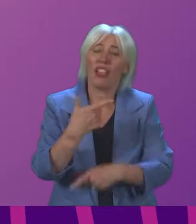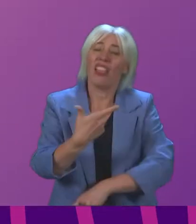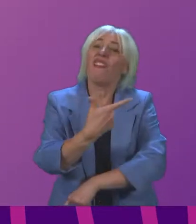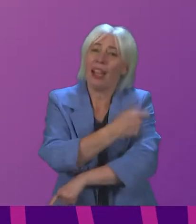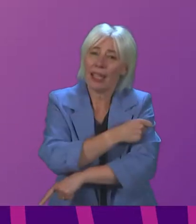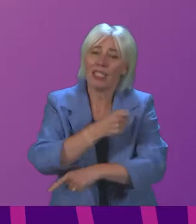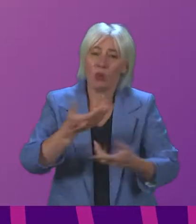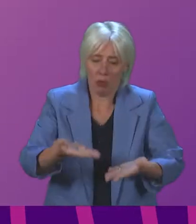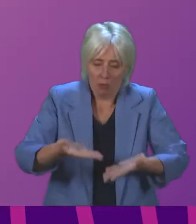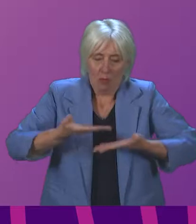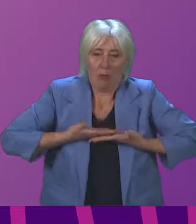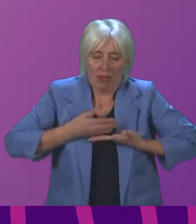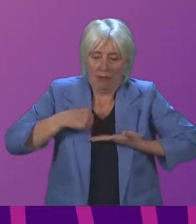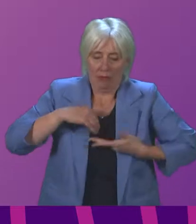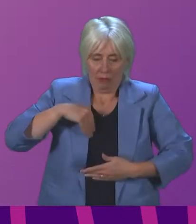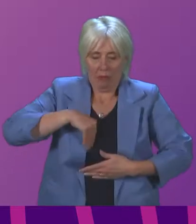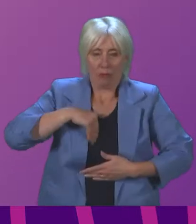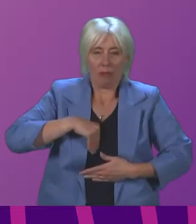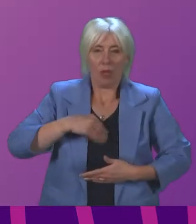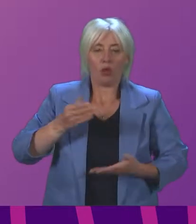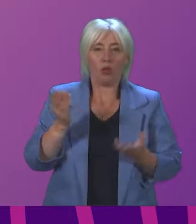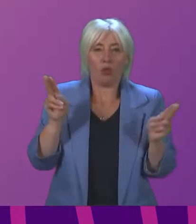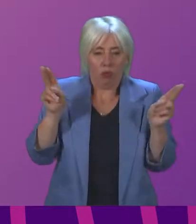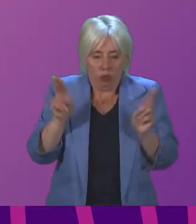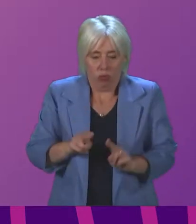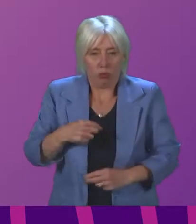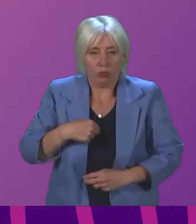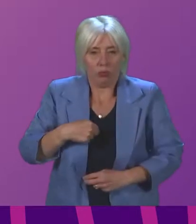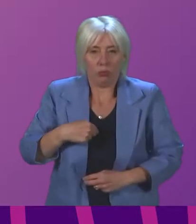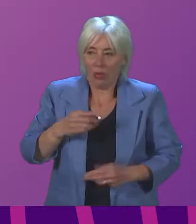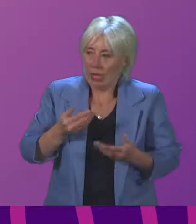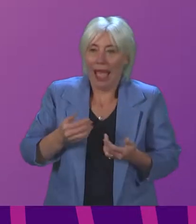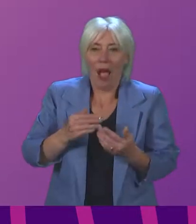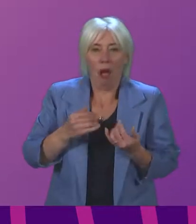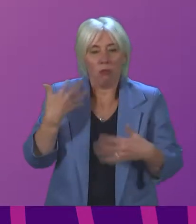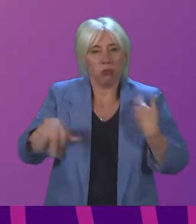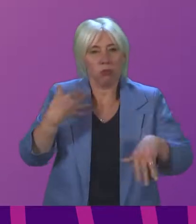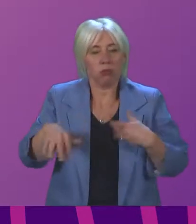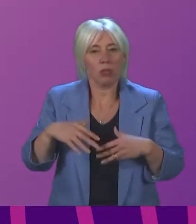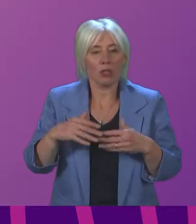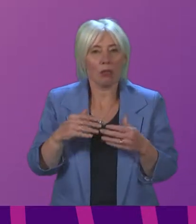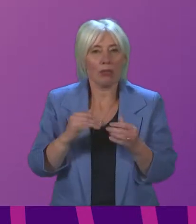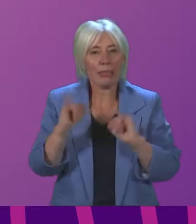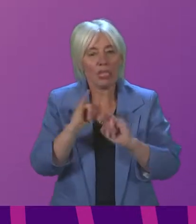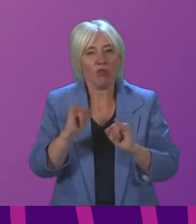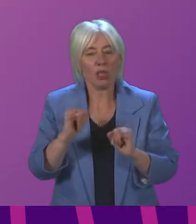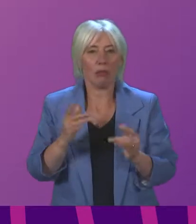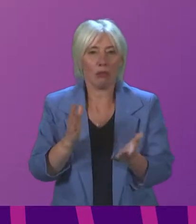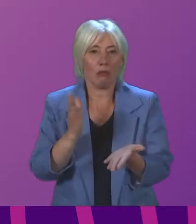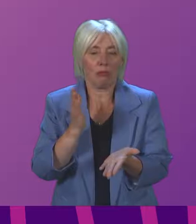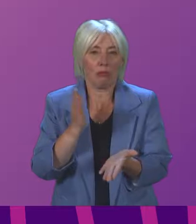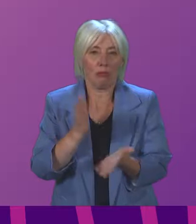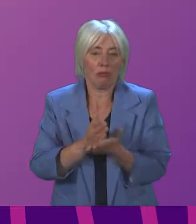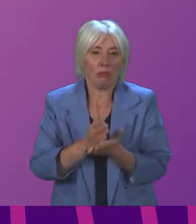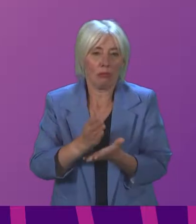offers to individuals to reduce the risk of serious health harm as a consequence of receiving